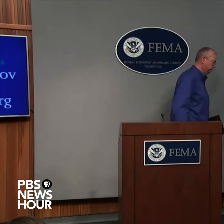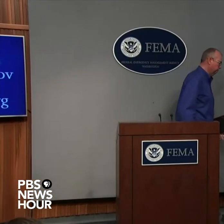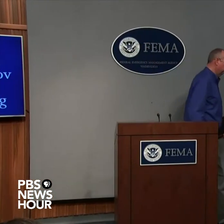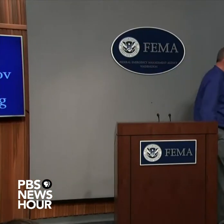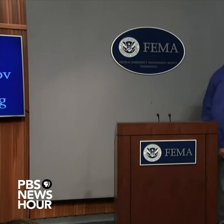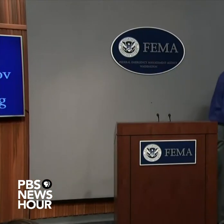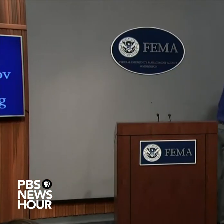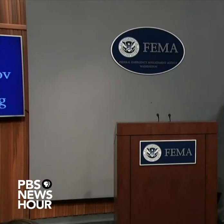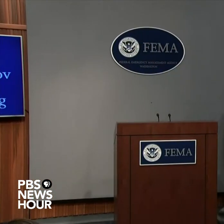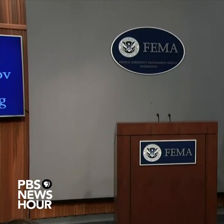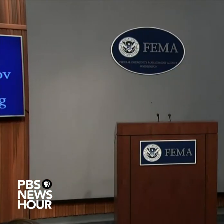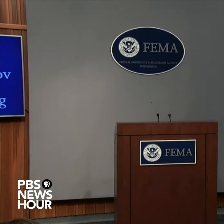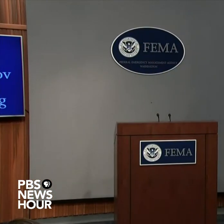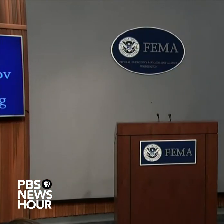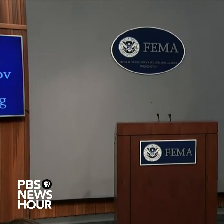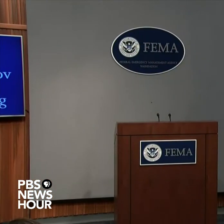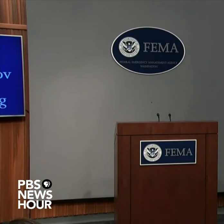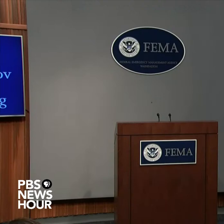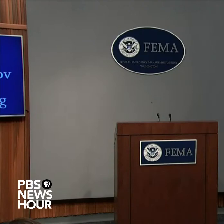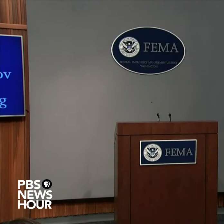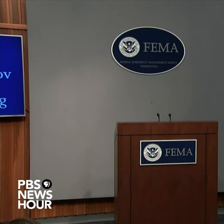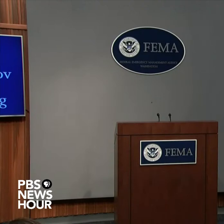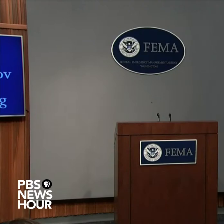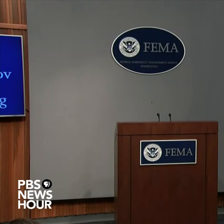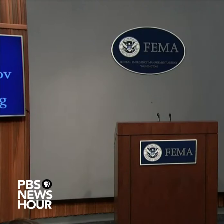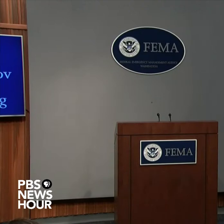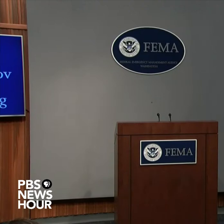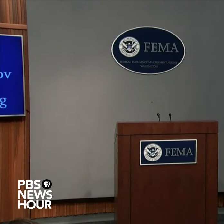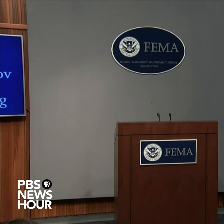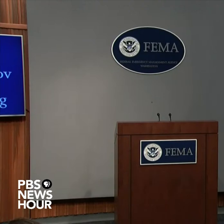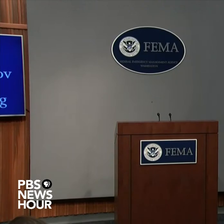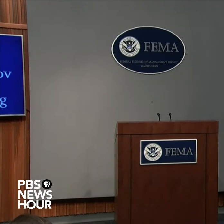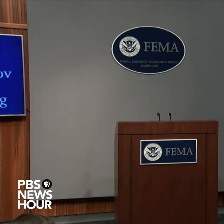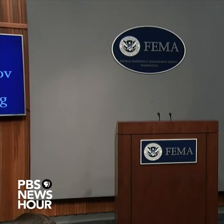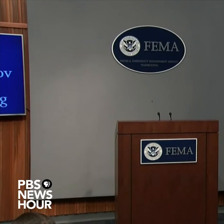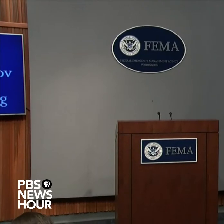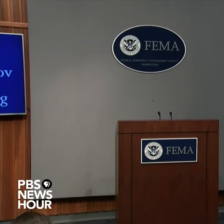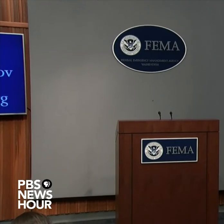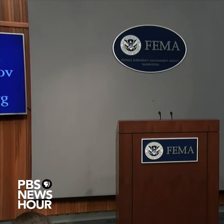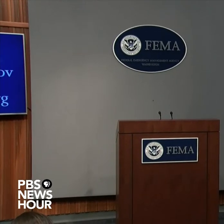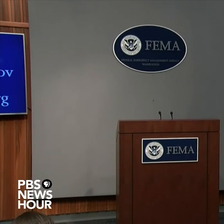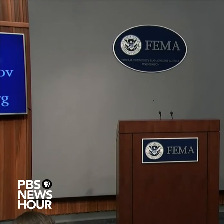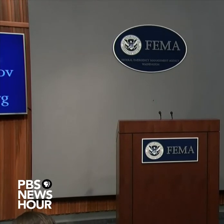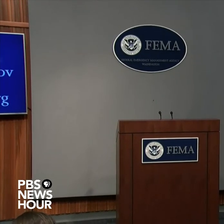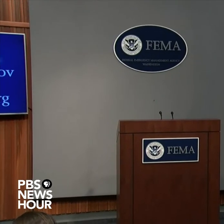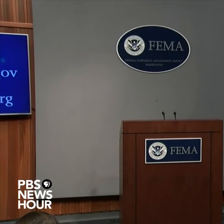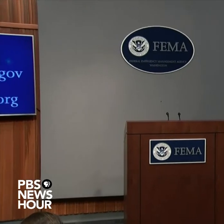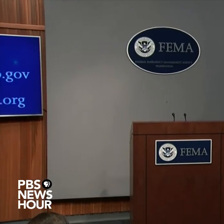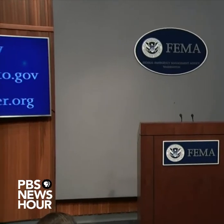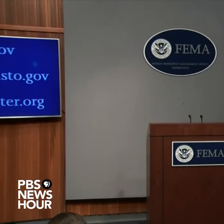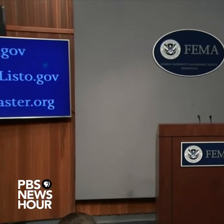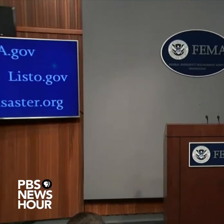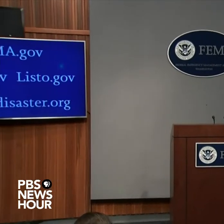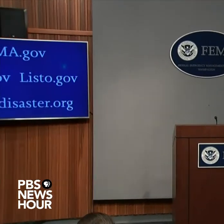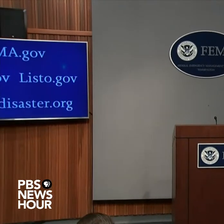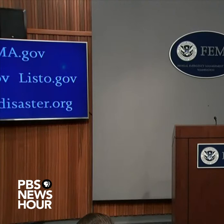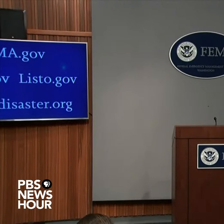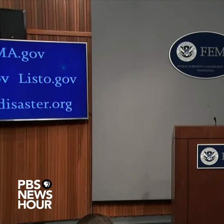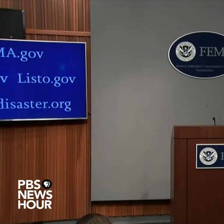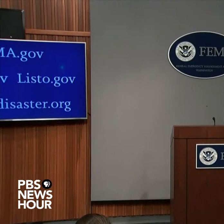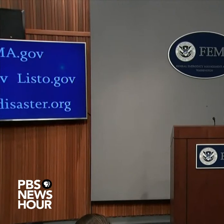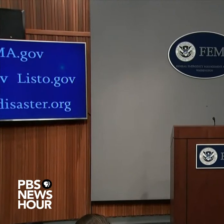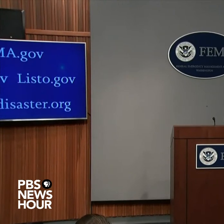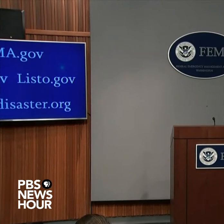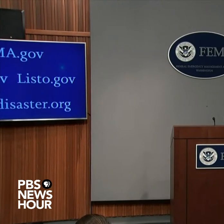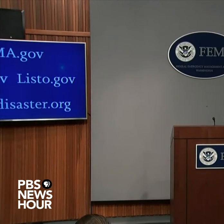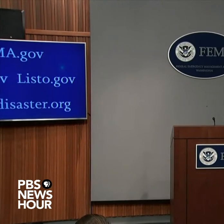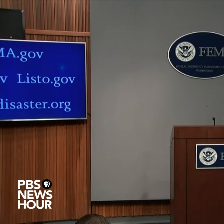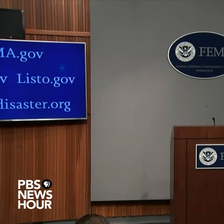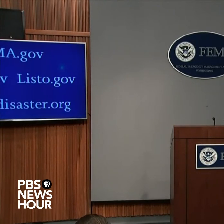right